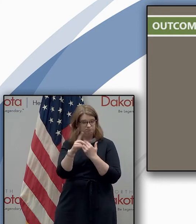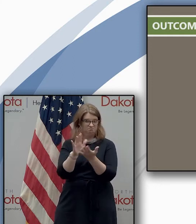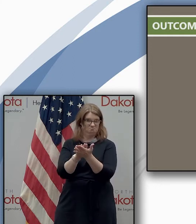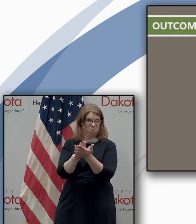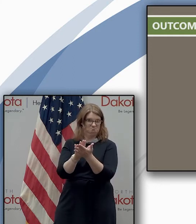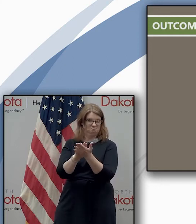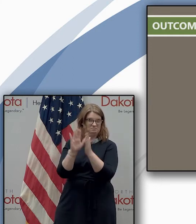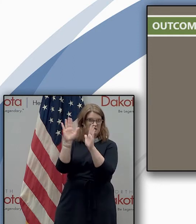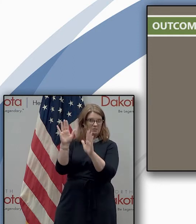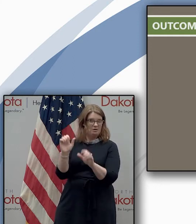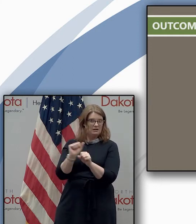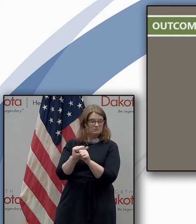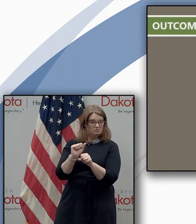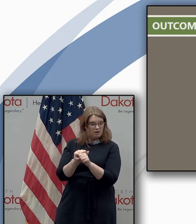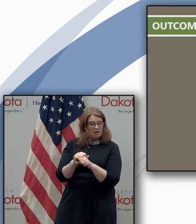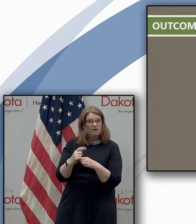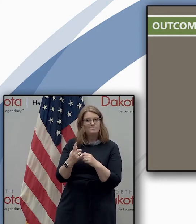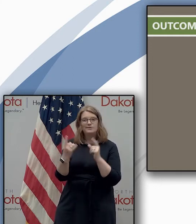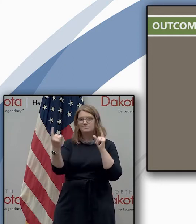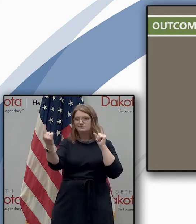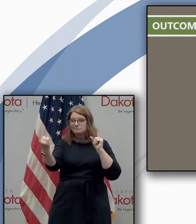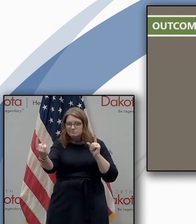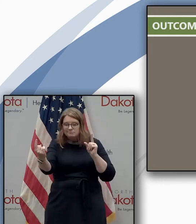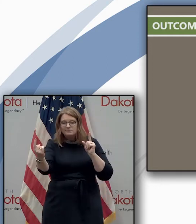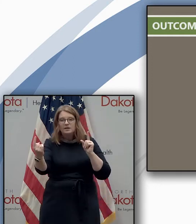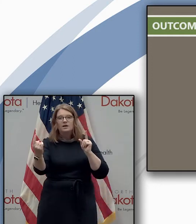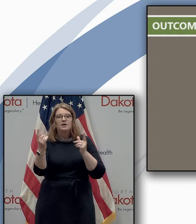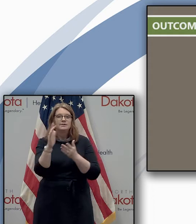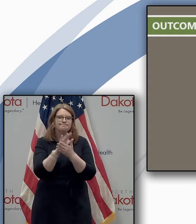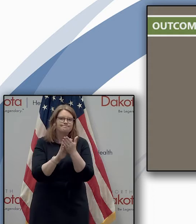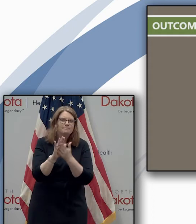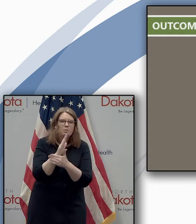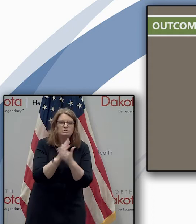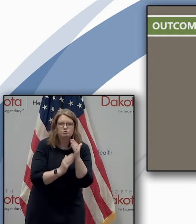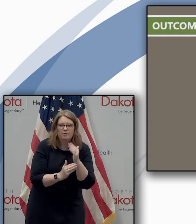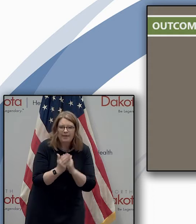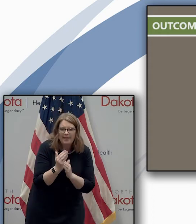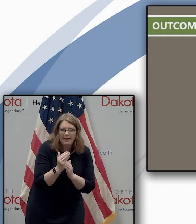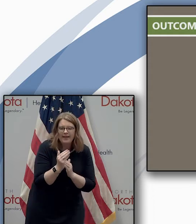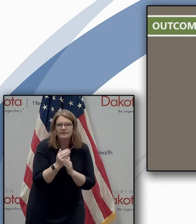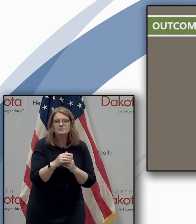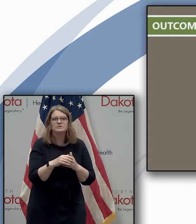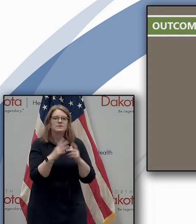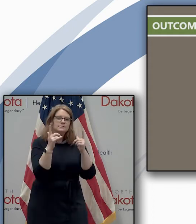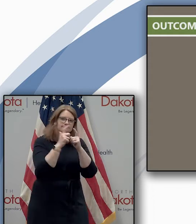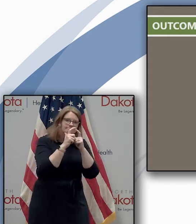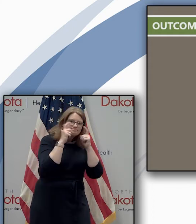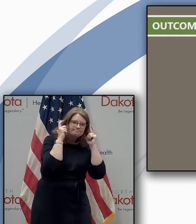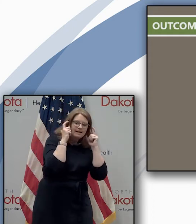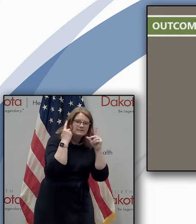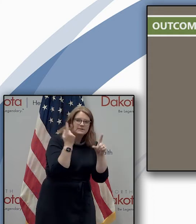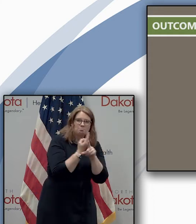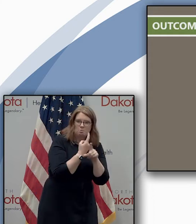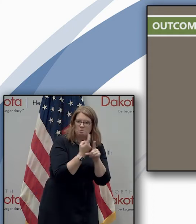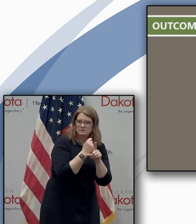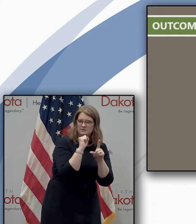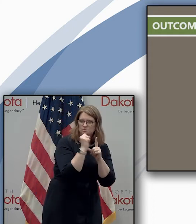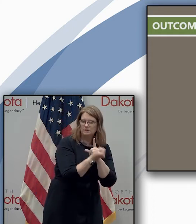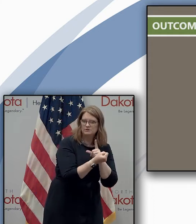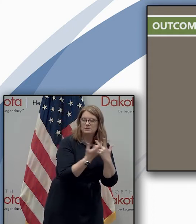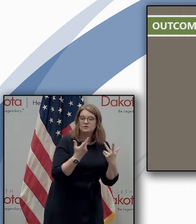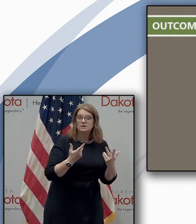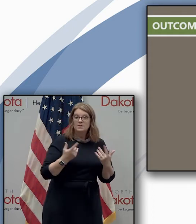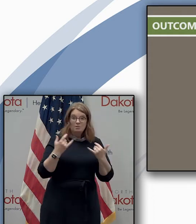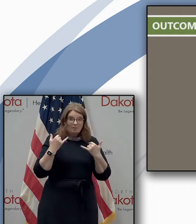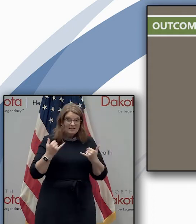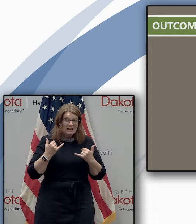whether that's you know proper social distancing good hand hygiene wearing masks when appropriate but as we